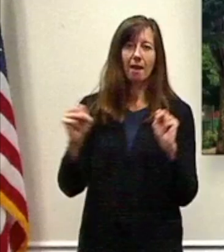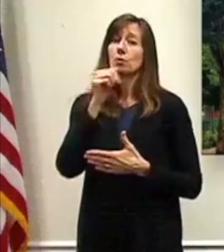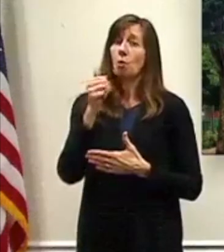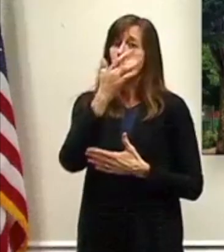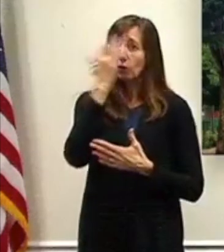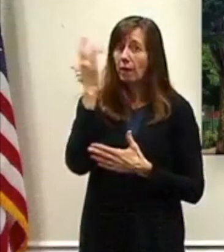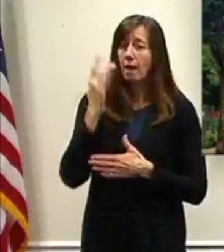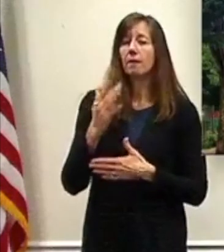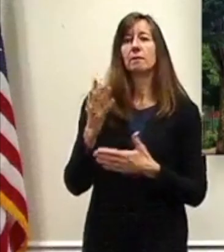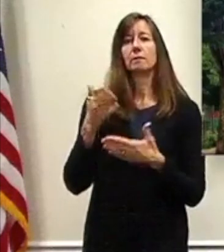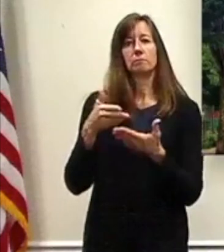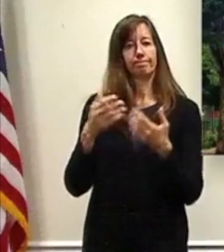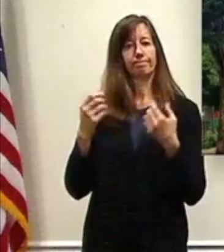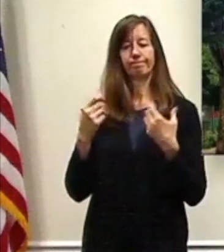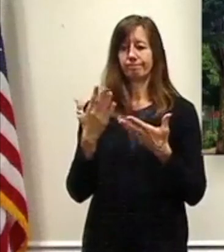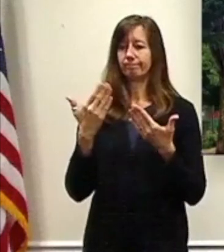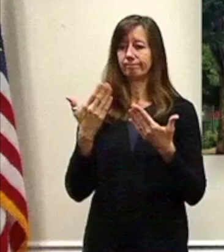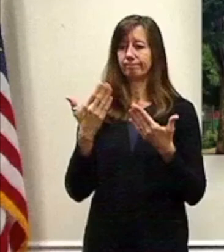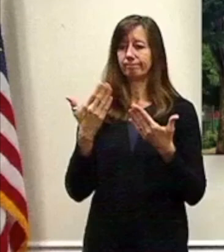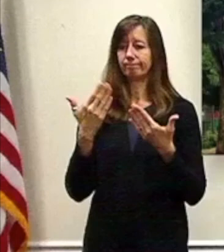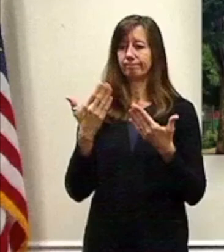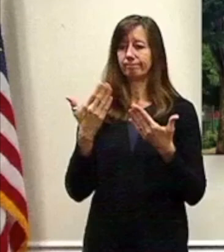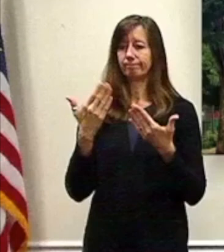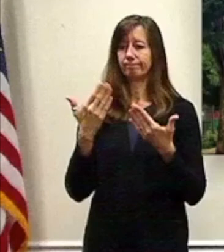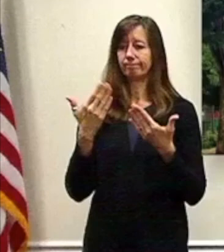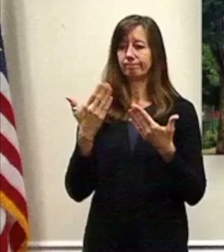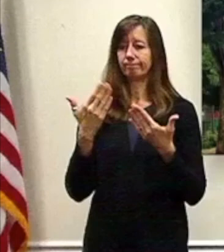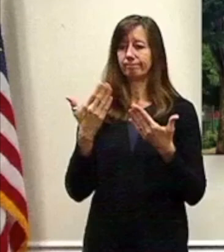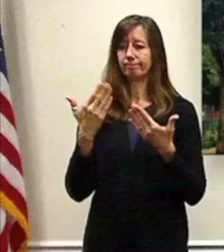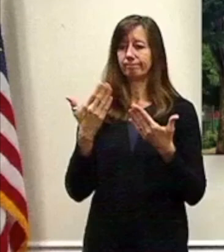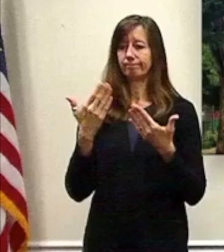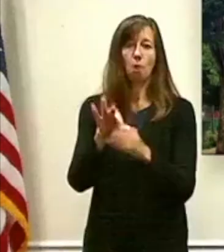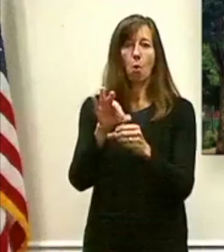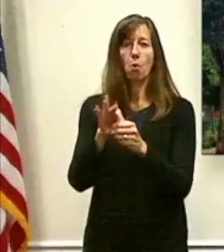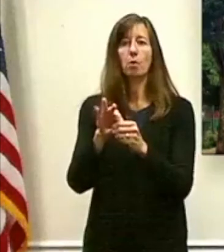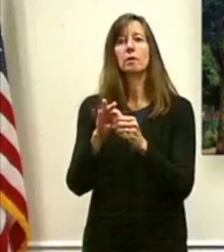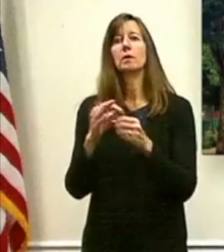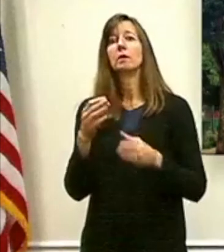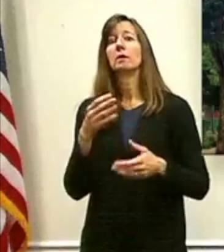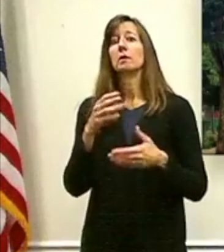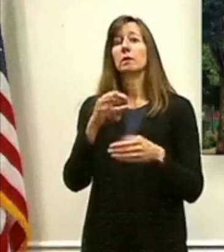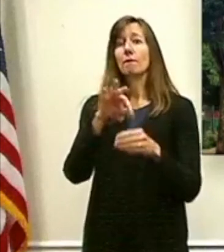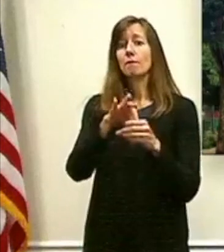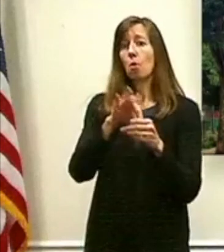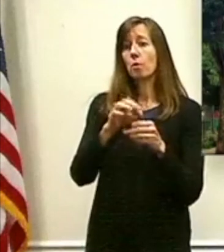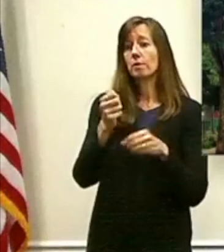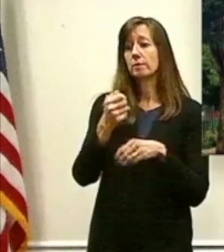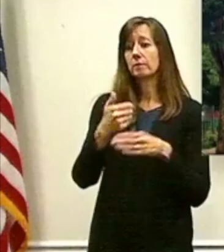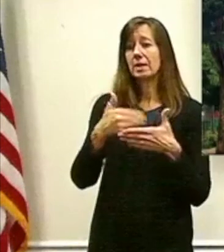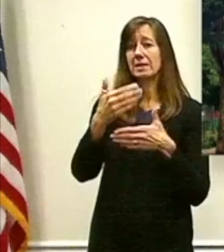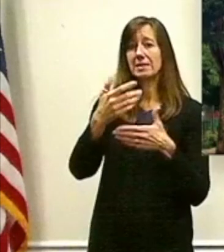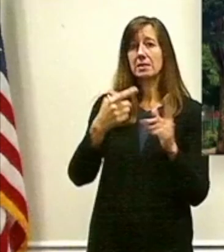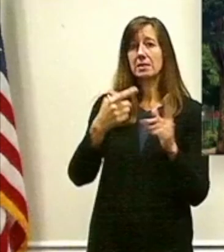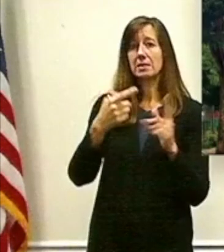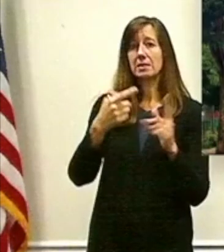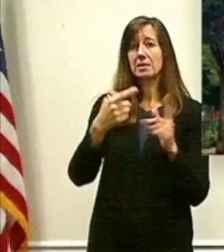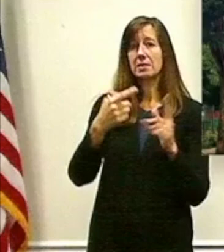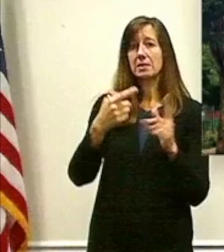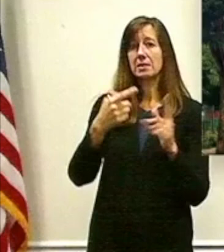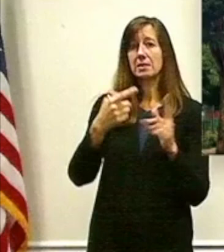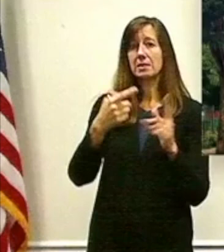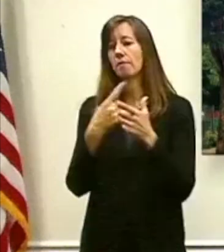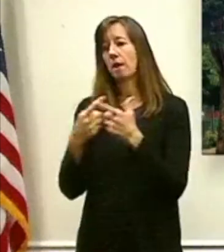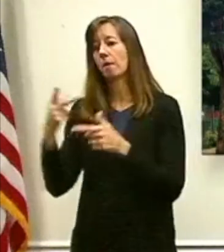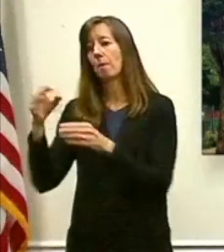You can vote early, right up until Sunday. And then, of course, on Election Day, Tuesday, November 3rd. Polls are open from 6 a.m. to 9 p.m. on Tuesday, November